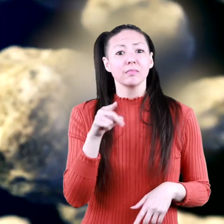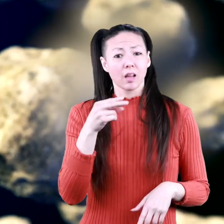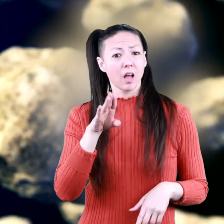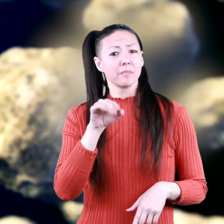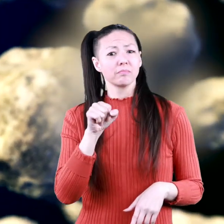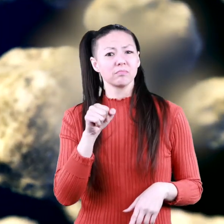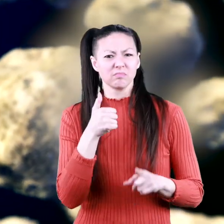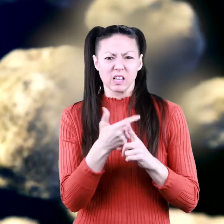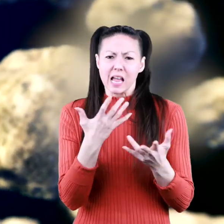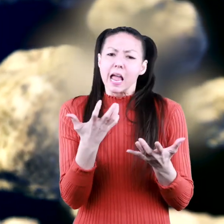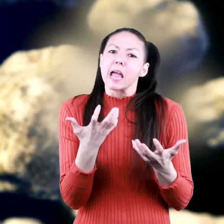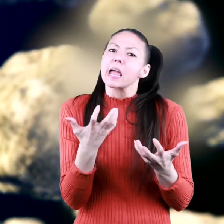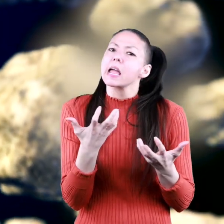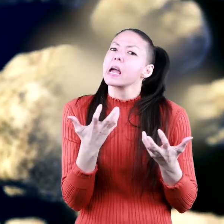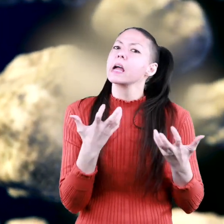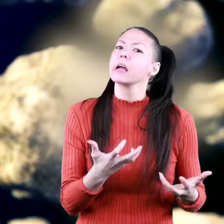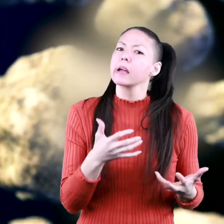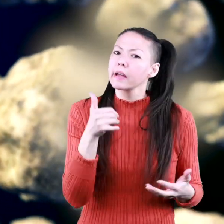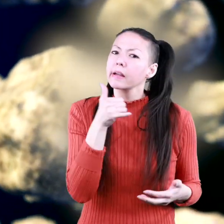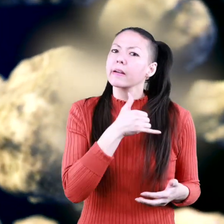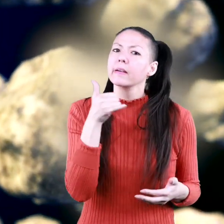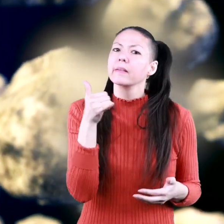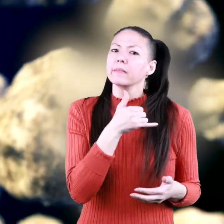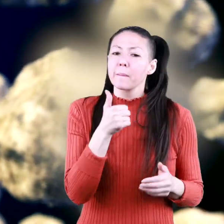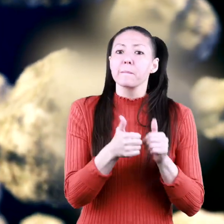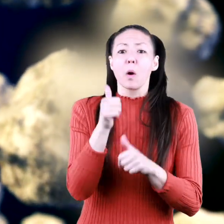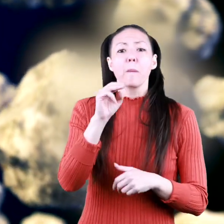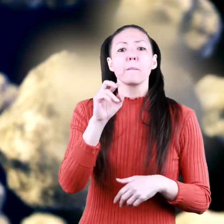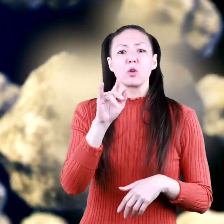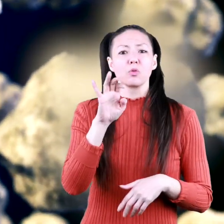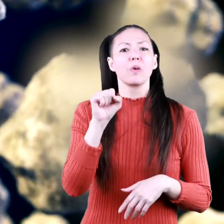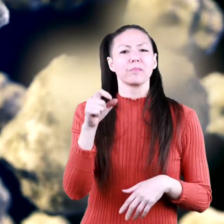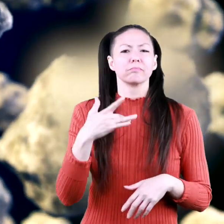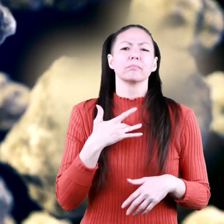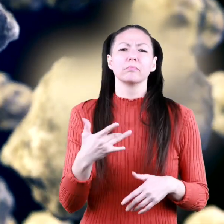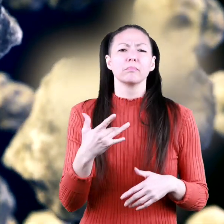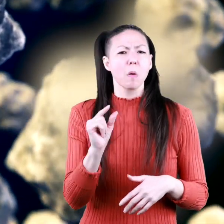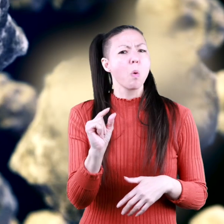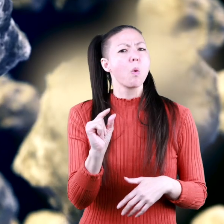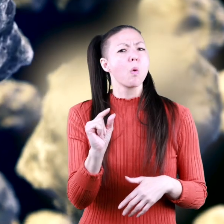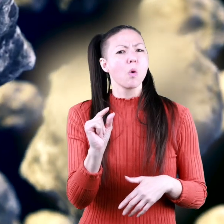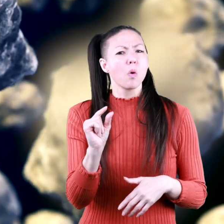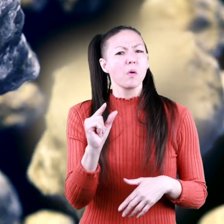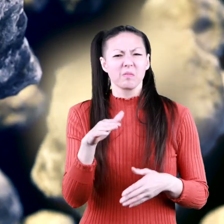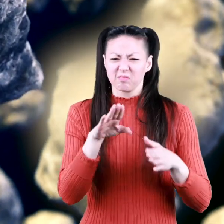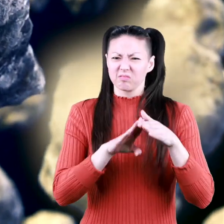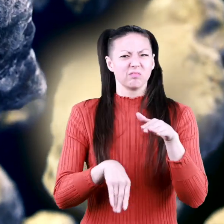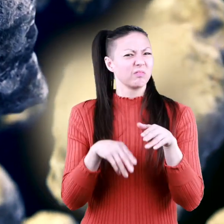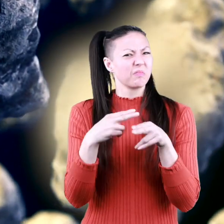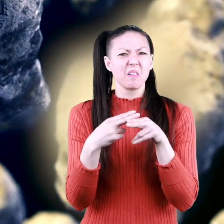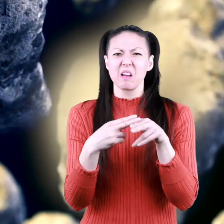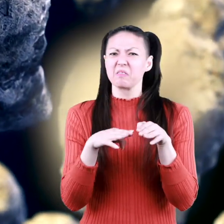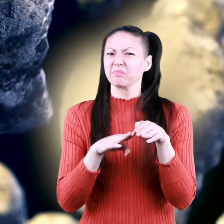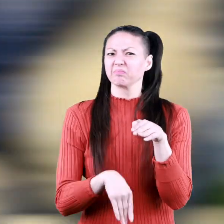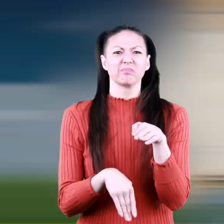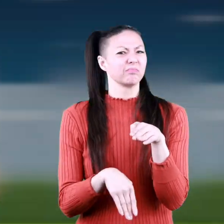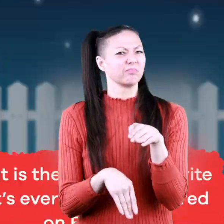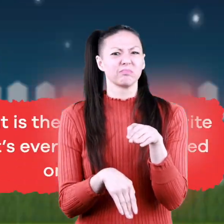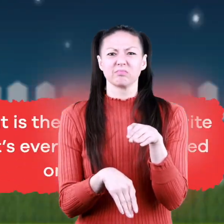though Hoba is extremely heavy, most meteorites are quite small and weigh less than a pound. What